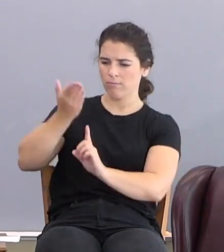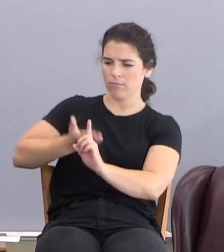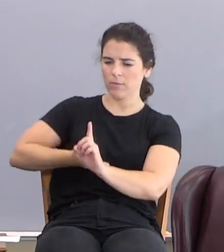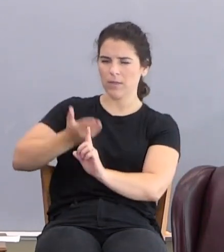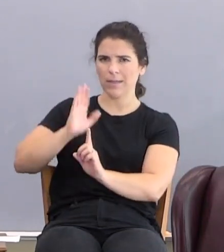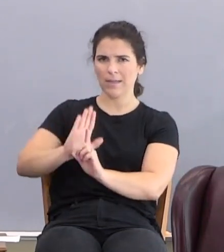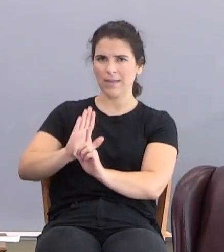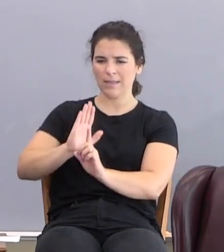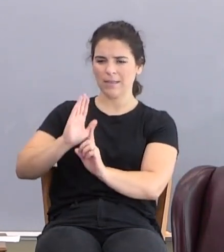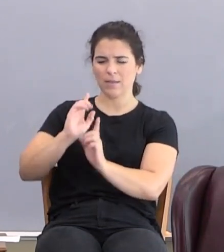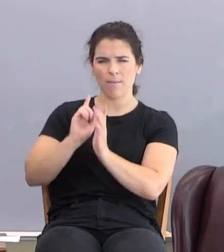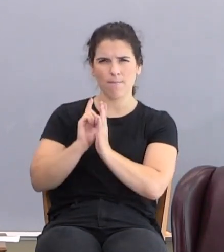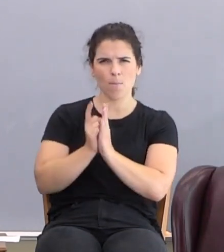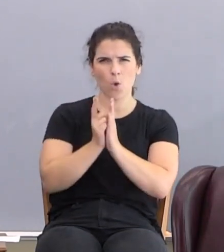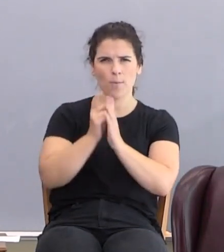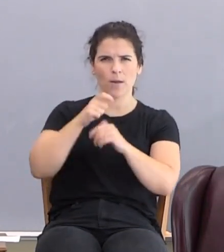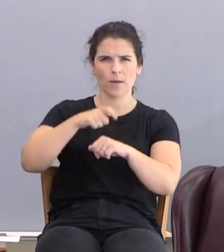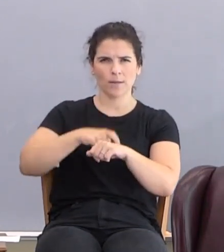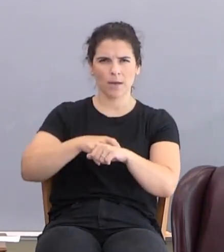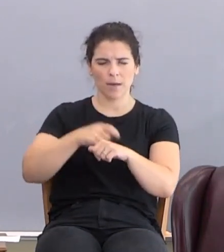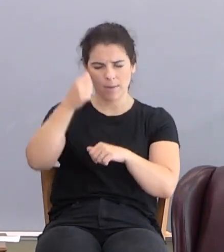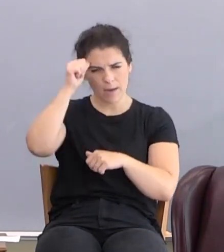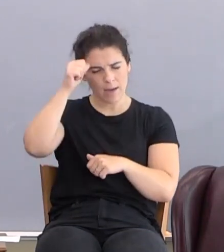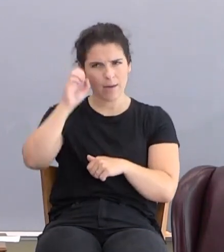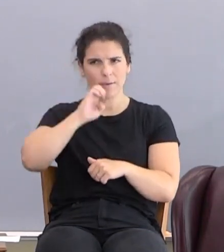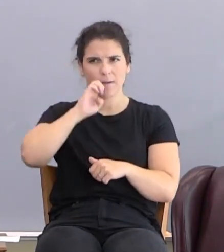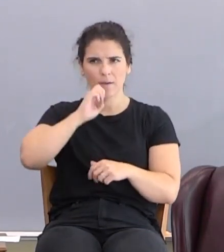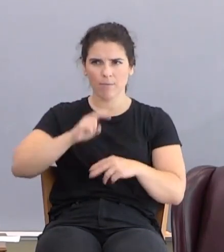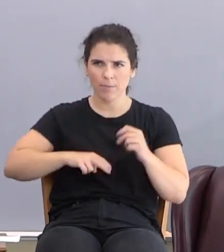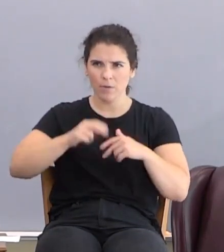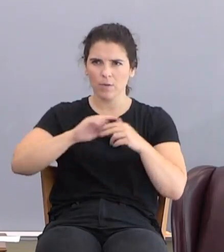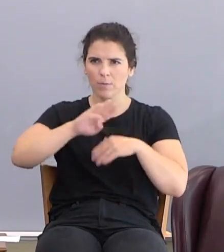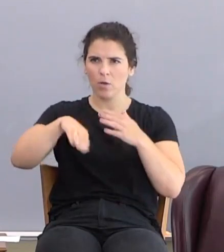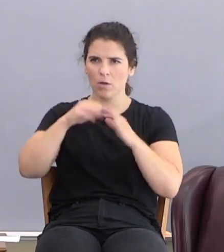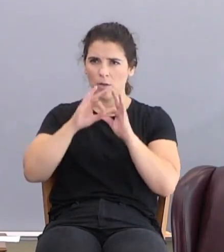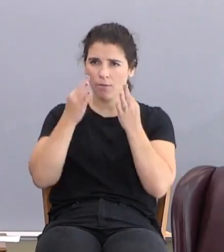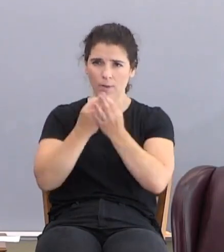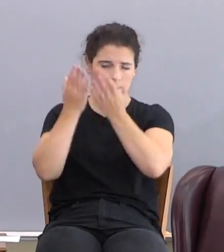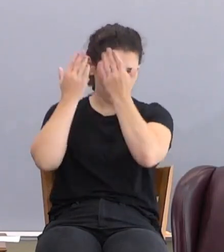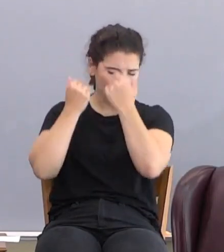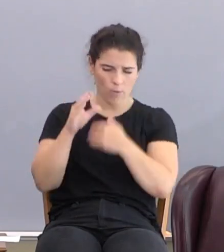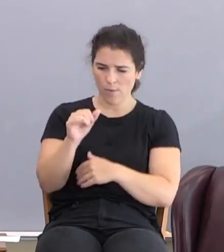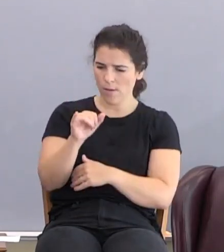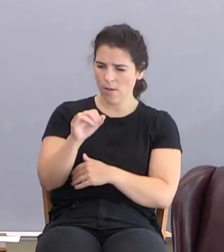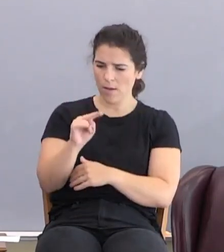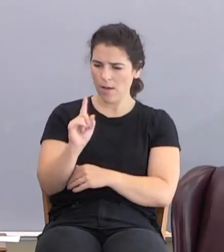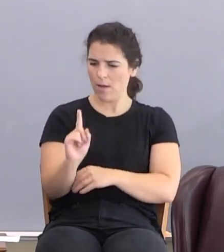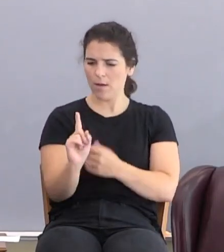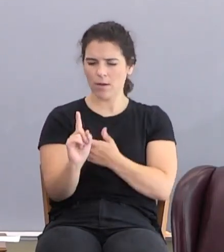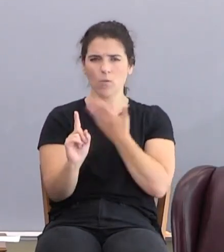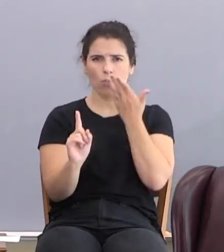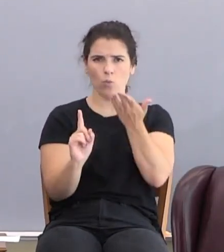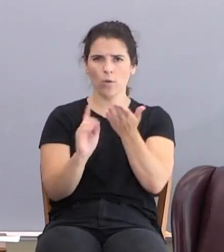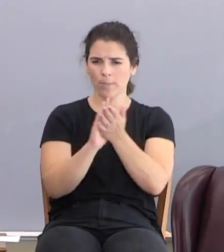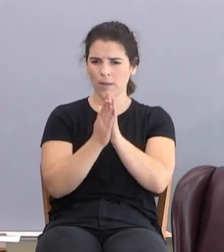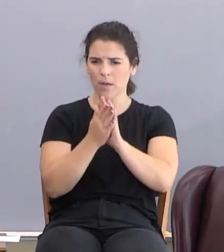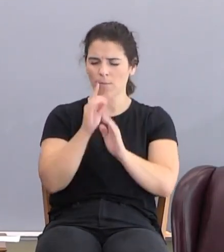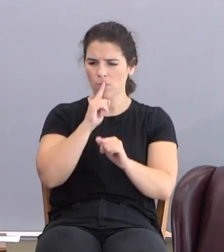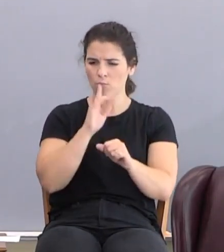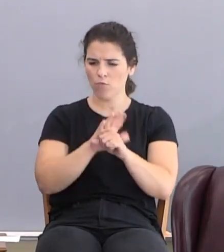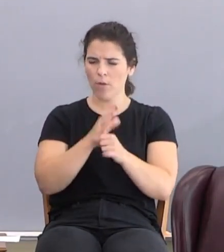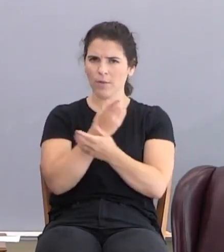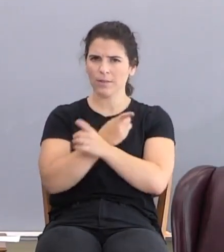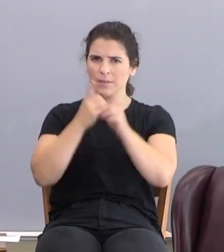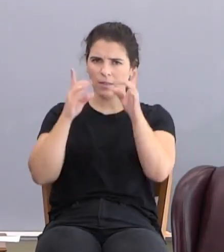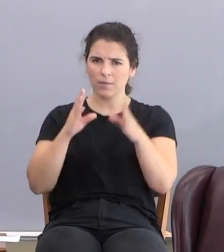Adam and Eve had built up all of their family's hopes that Cain is going to be the promised deliverer. The world's watching